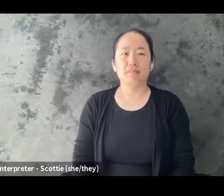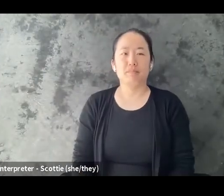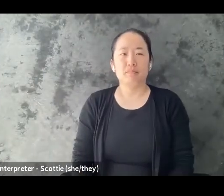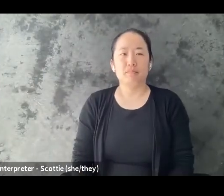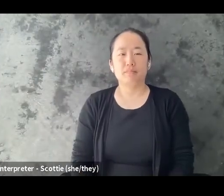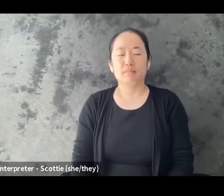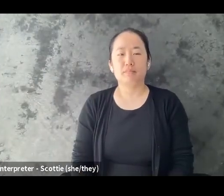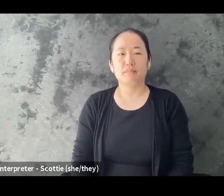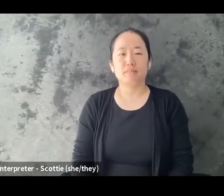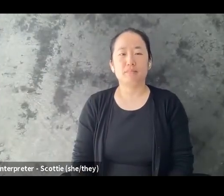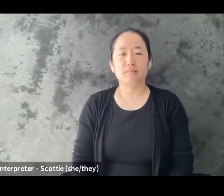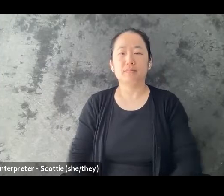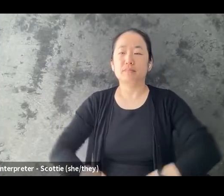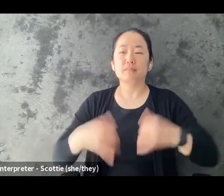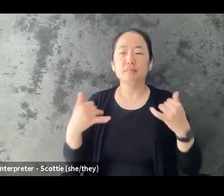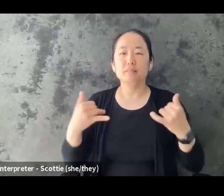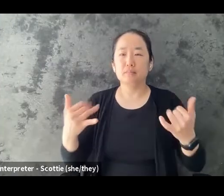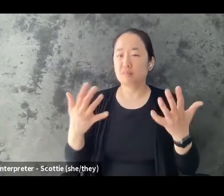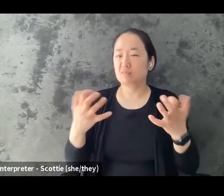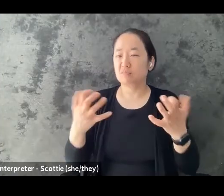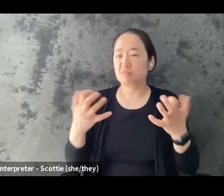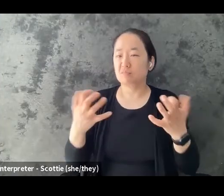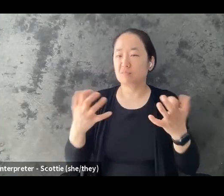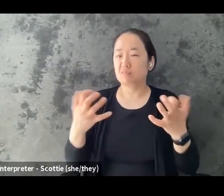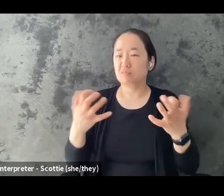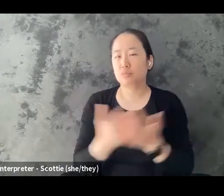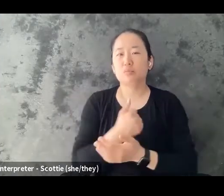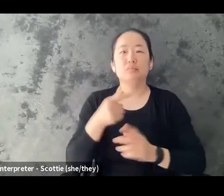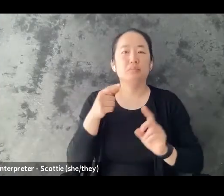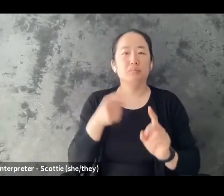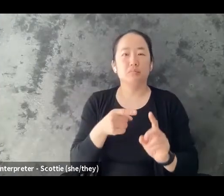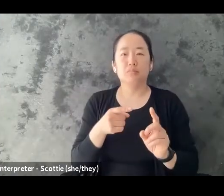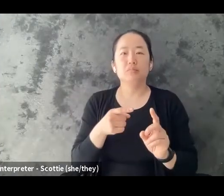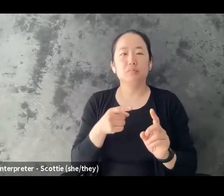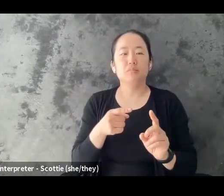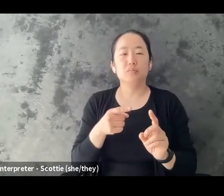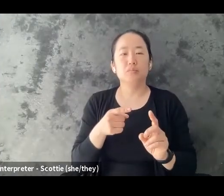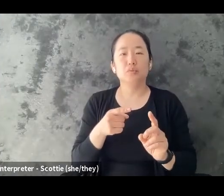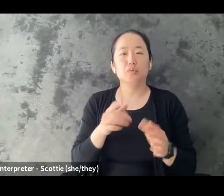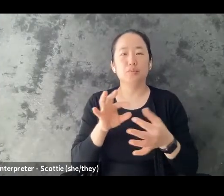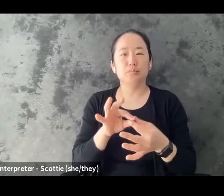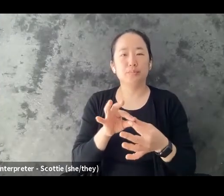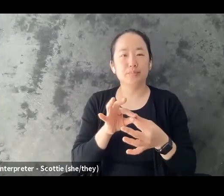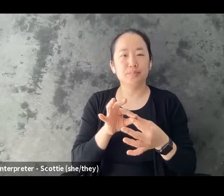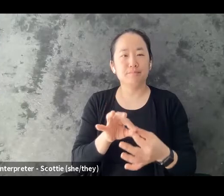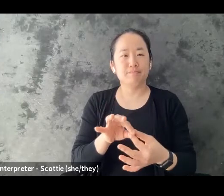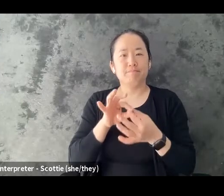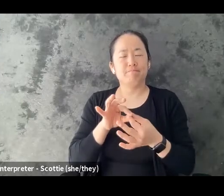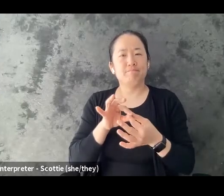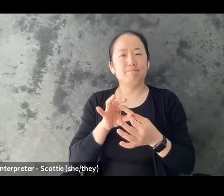So I would like to invite everyone to take a moment to connect to your breath and to be in your body, if it feels safe for you to